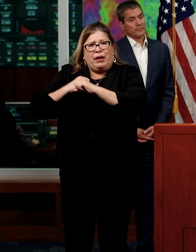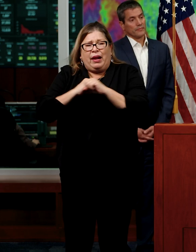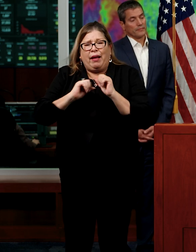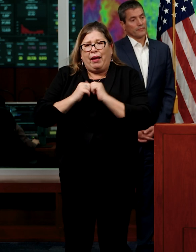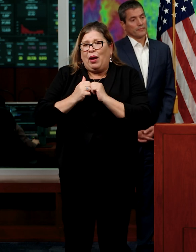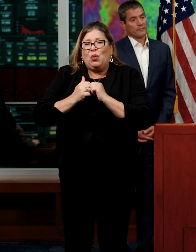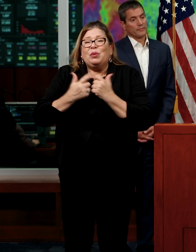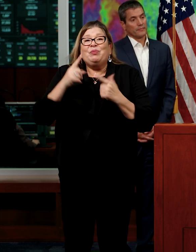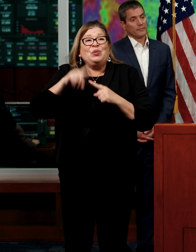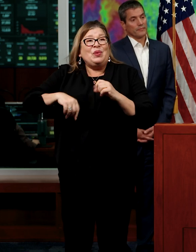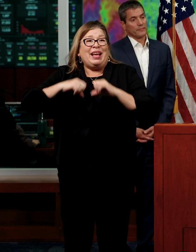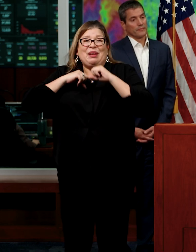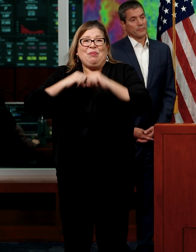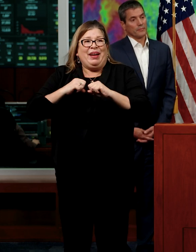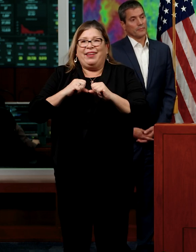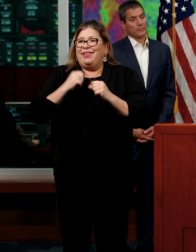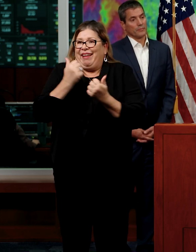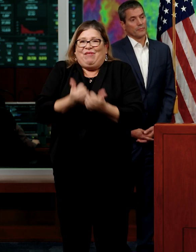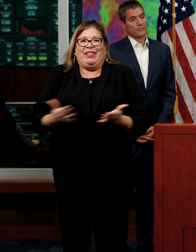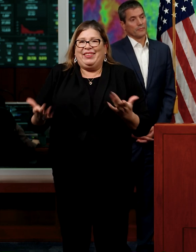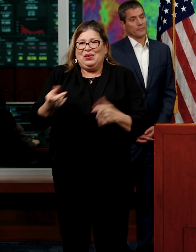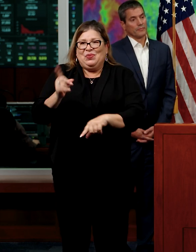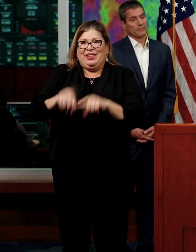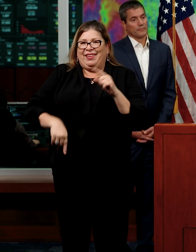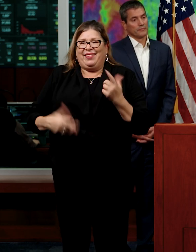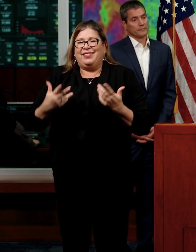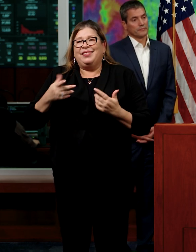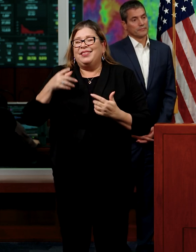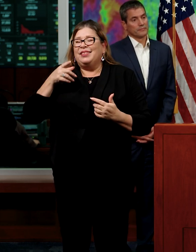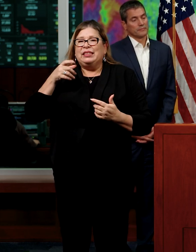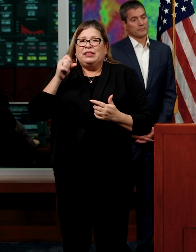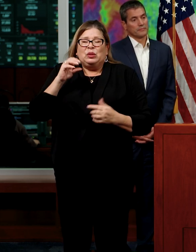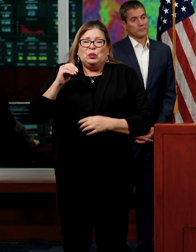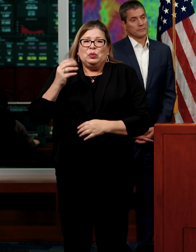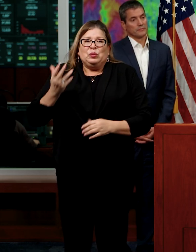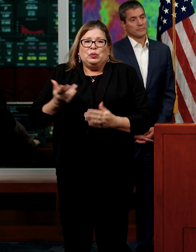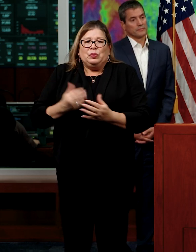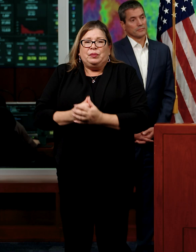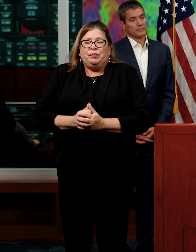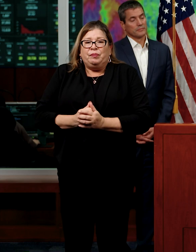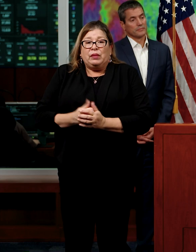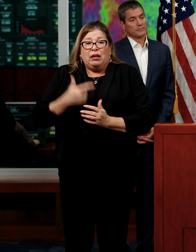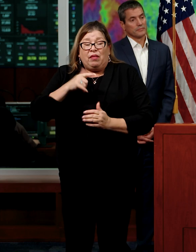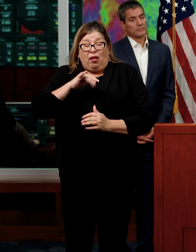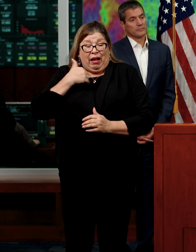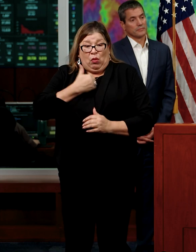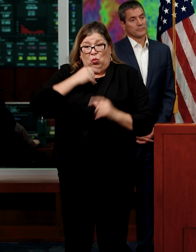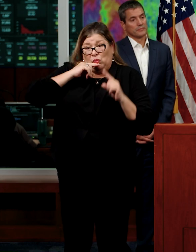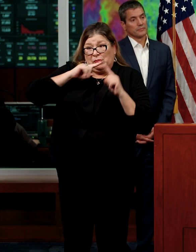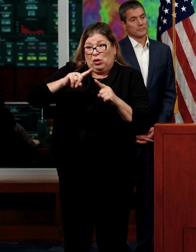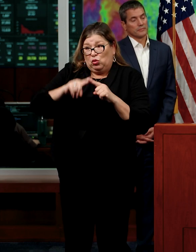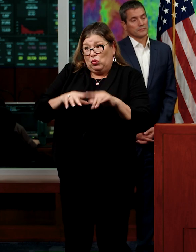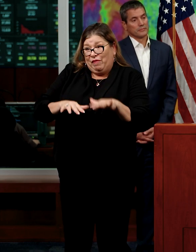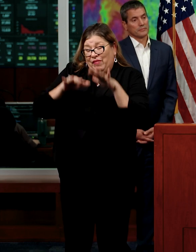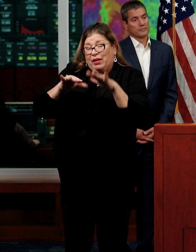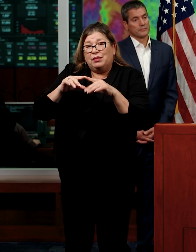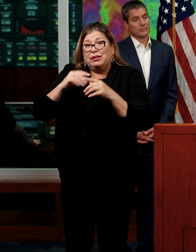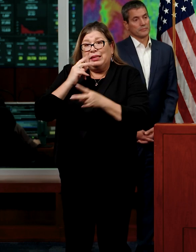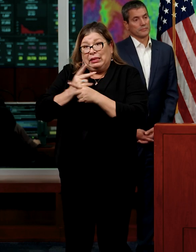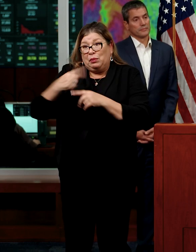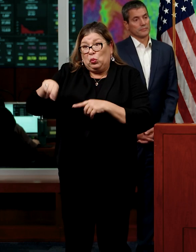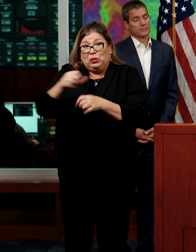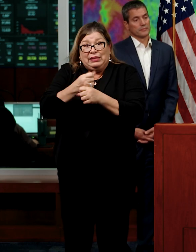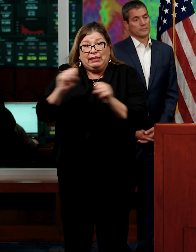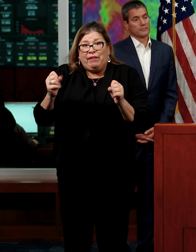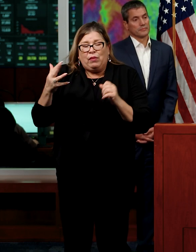you can't protect against everything. You need to – the flood response strategy to keeping people safe